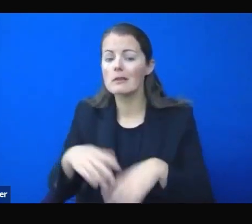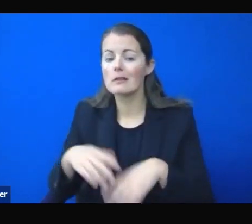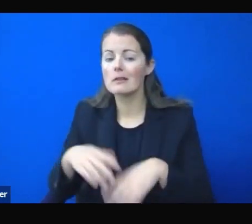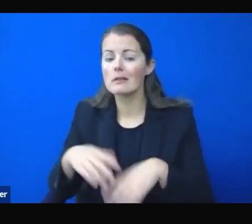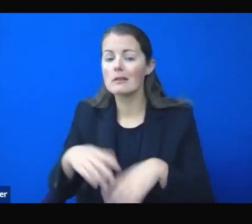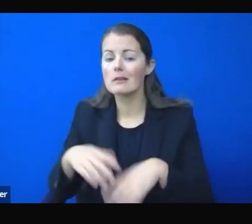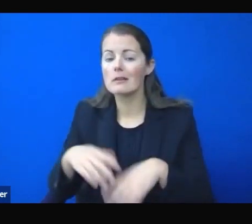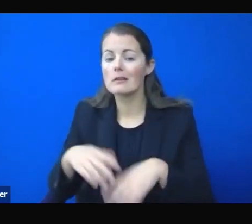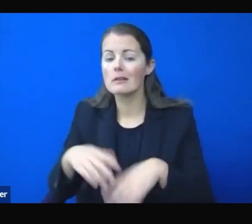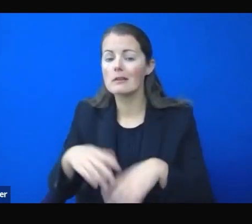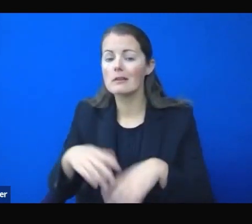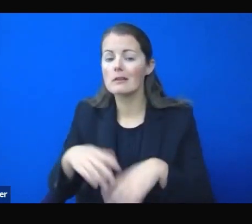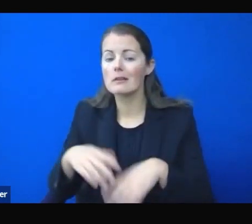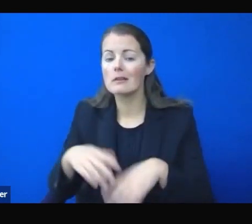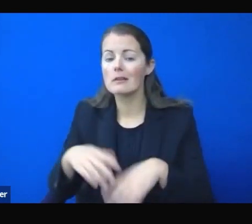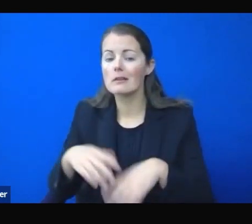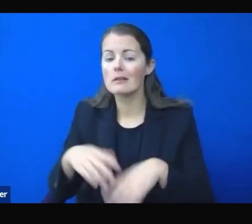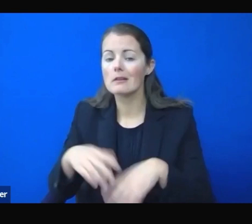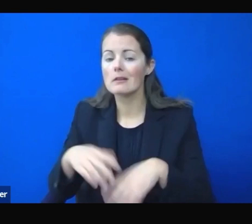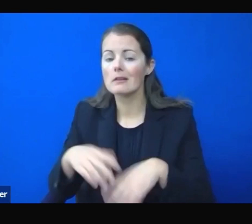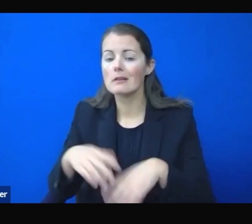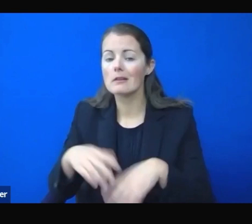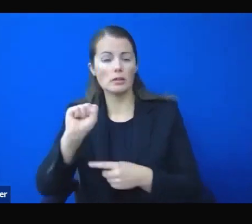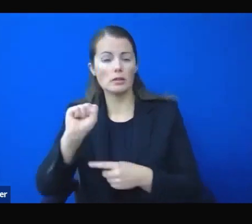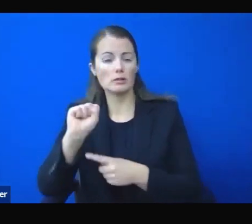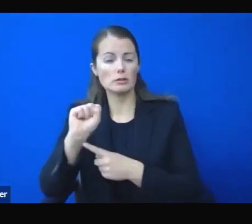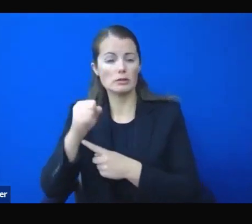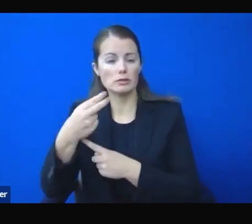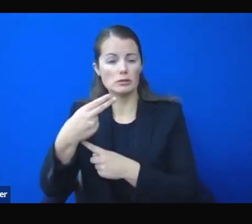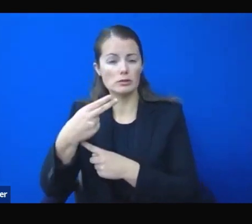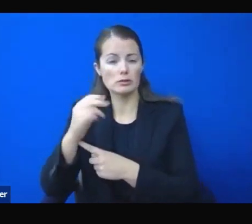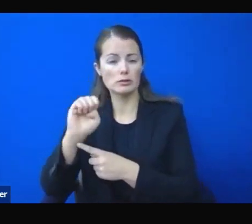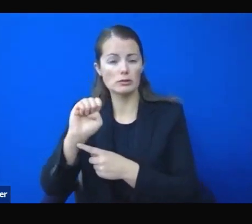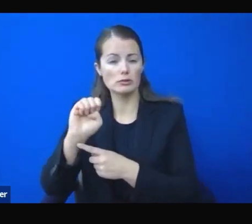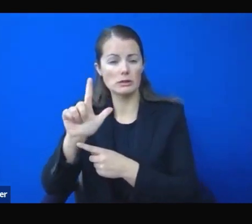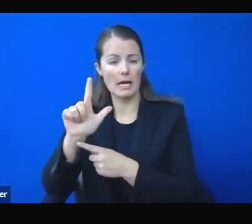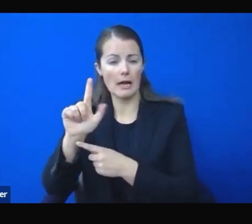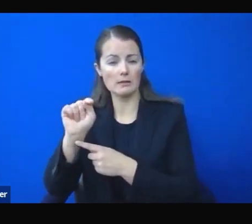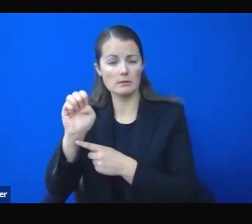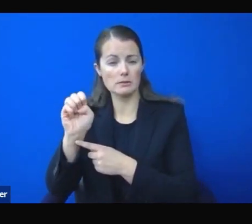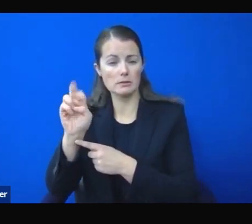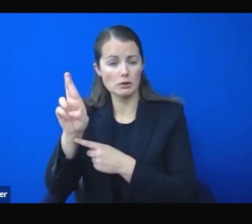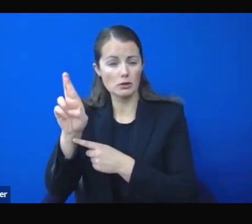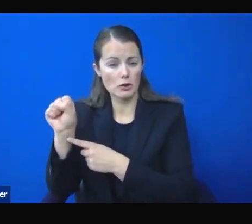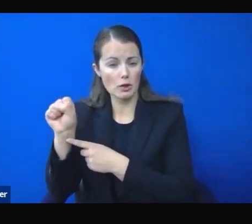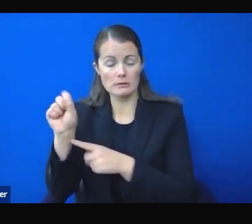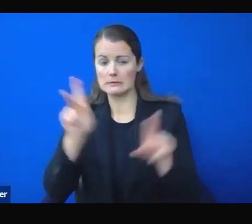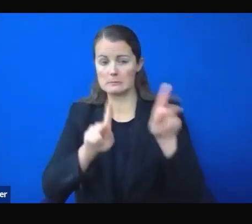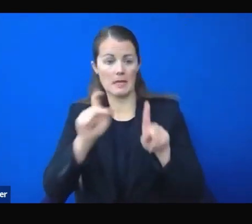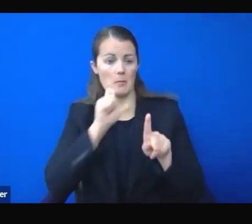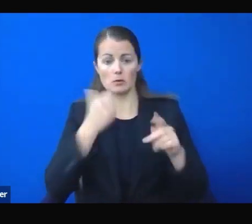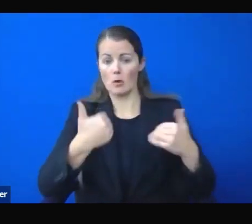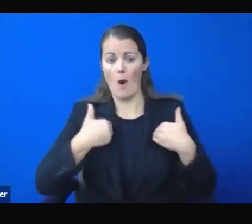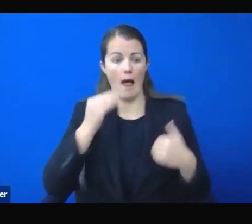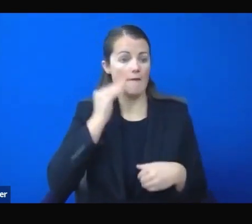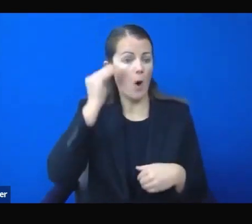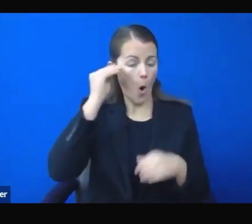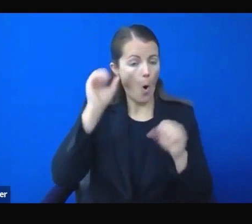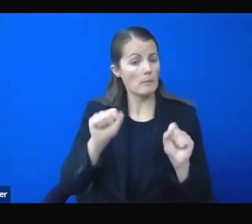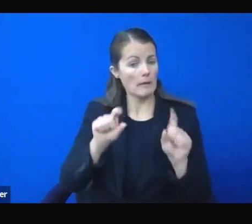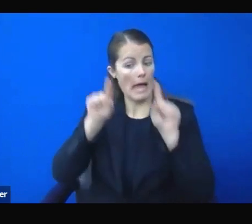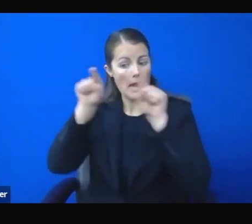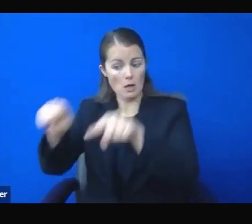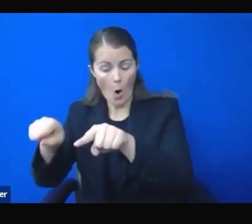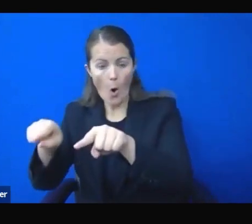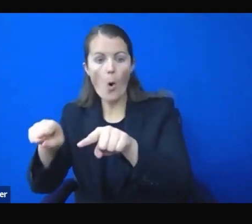congregate housing options being overrun with homeless families. This is a reality we cannot